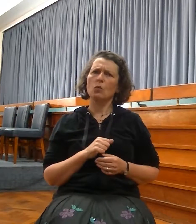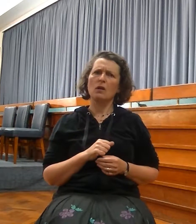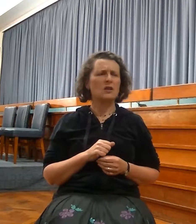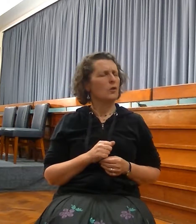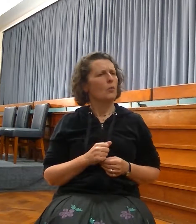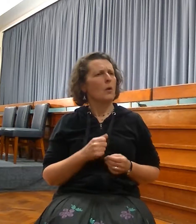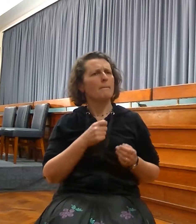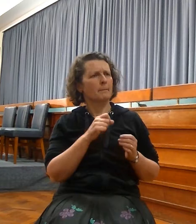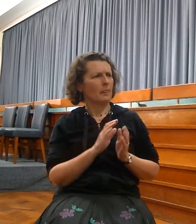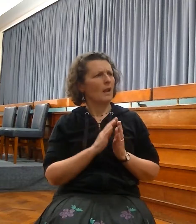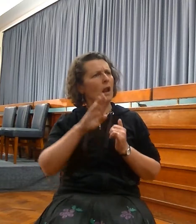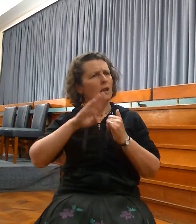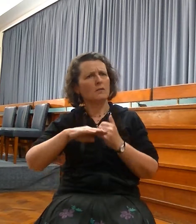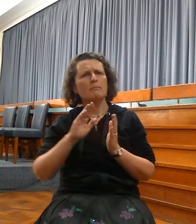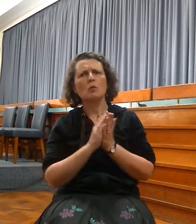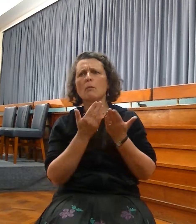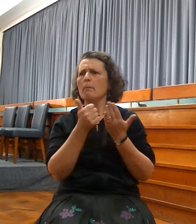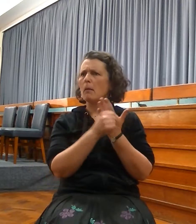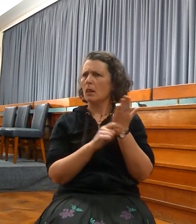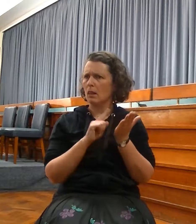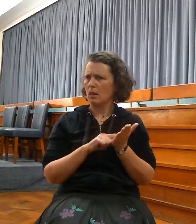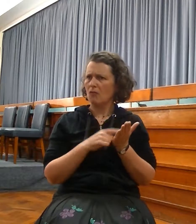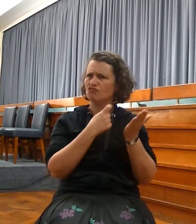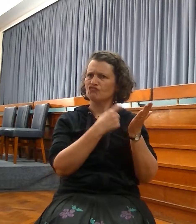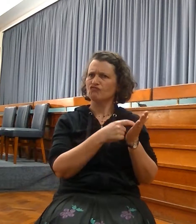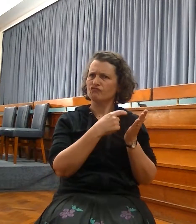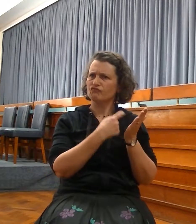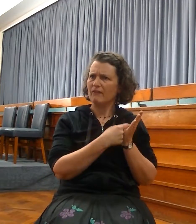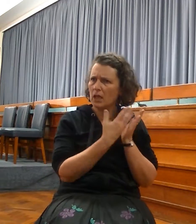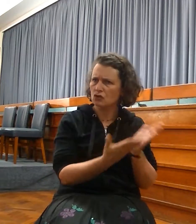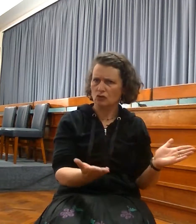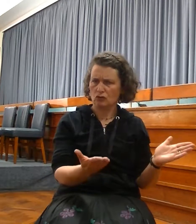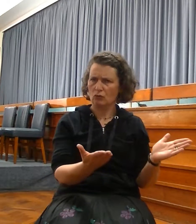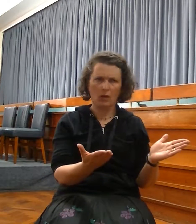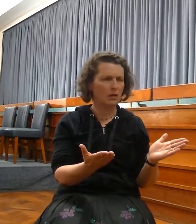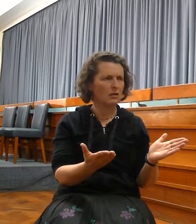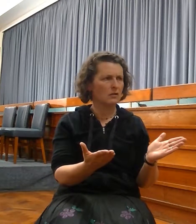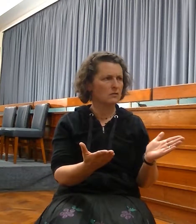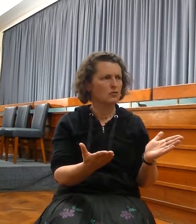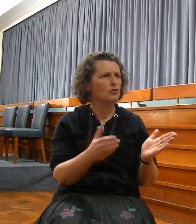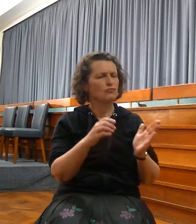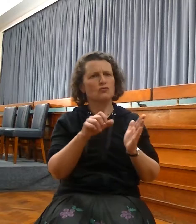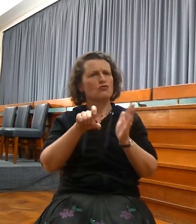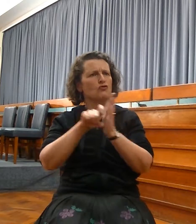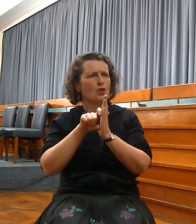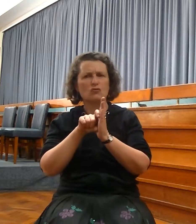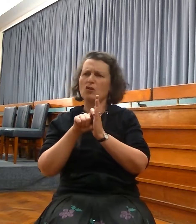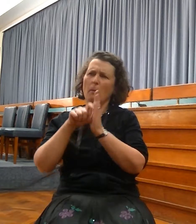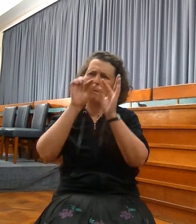The church, church, the forth the man-child. He is the seed of Abraham. He comes